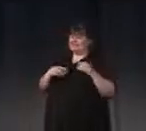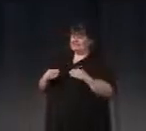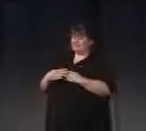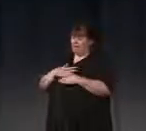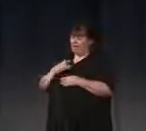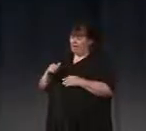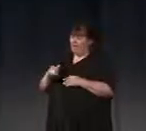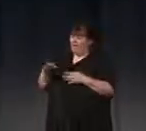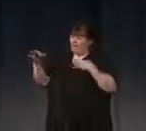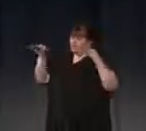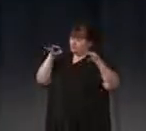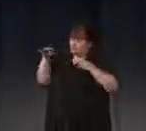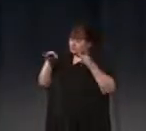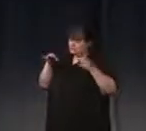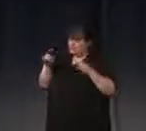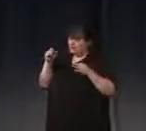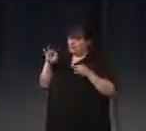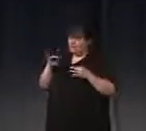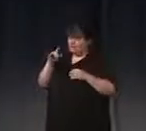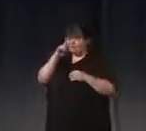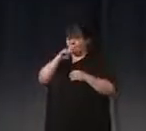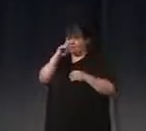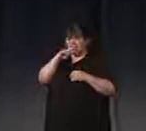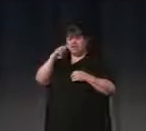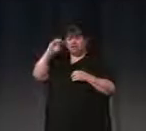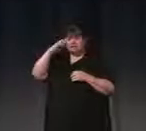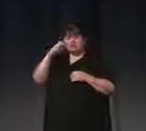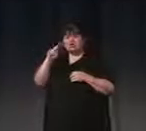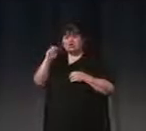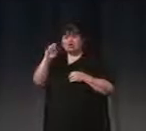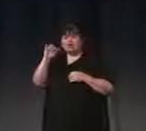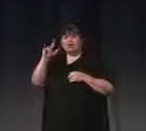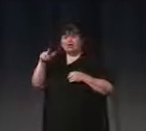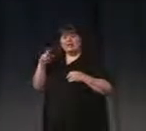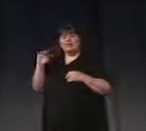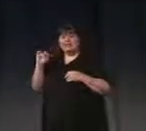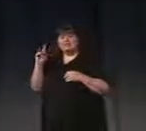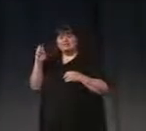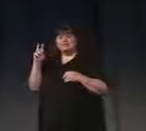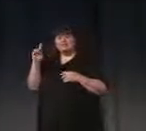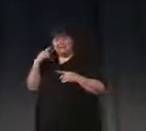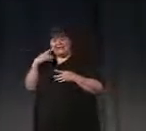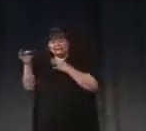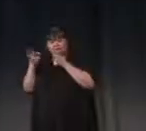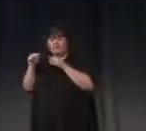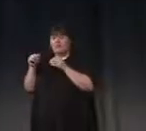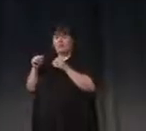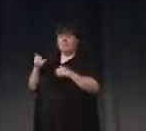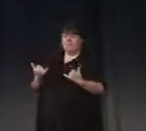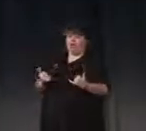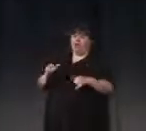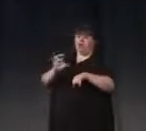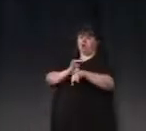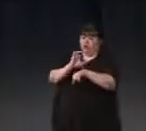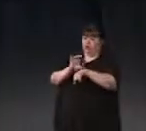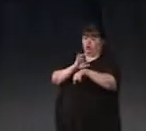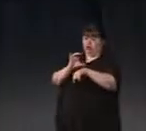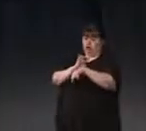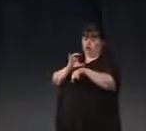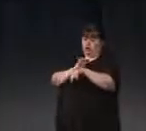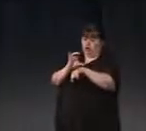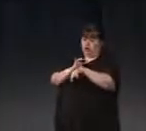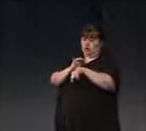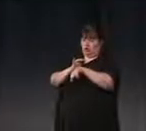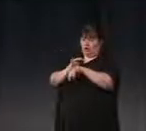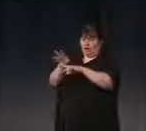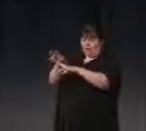description of these artificial neurons, neural networks. He described the modern computer, then, in terms of